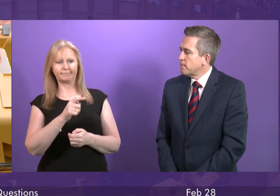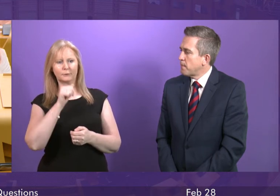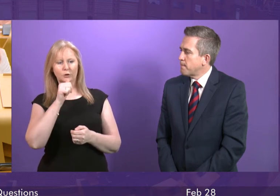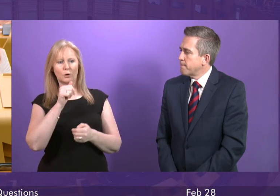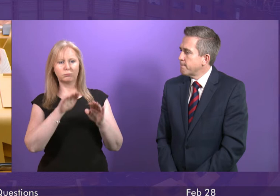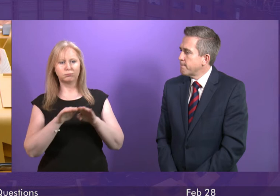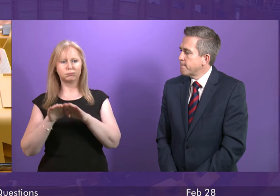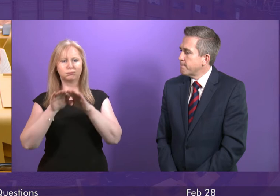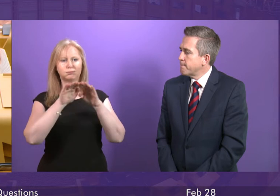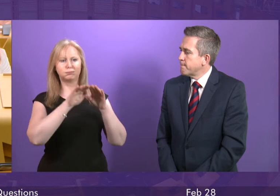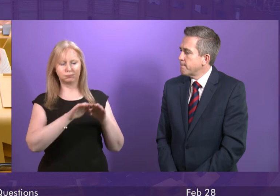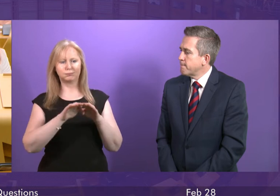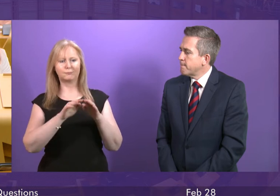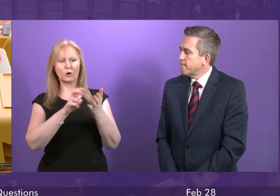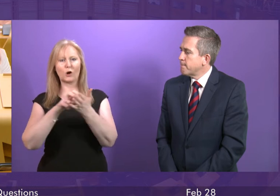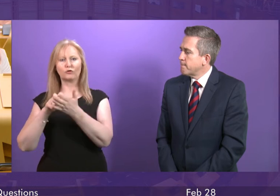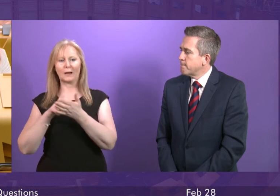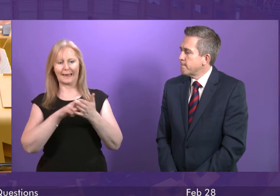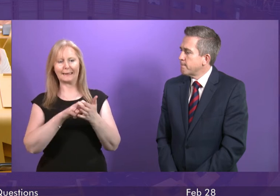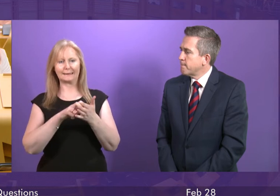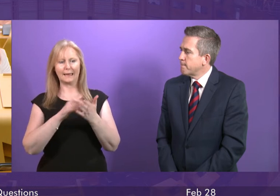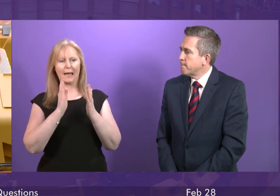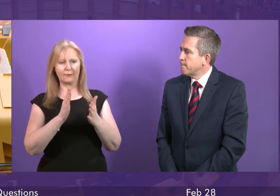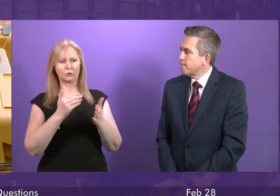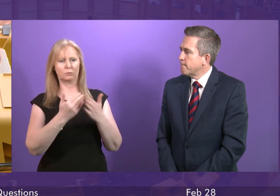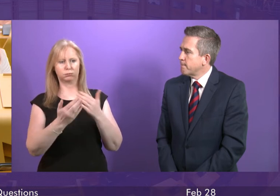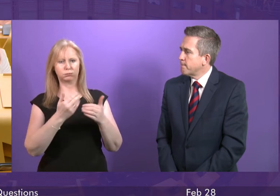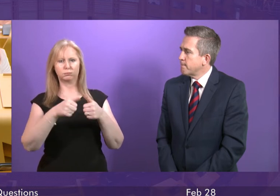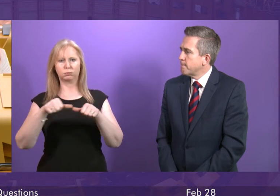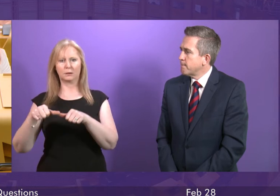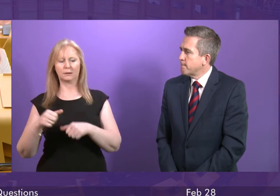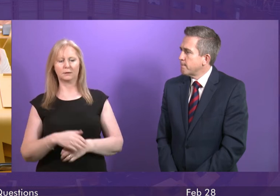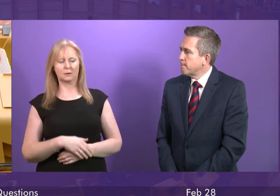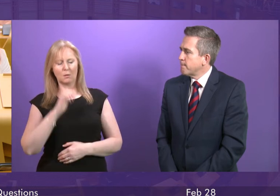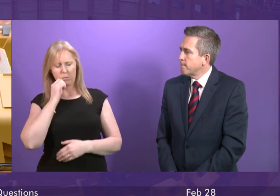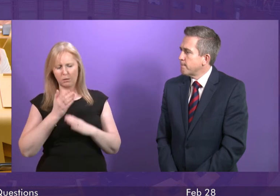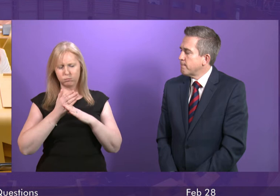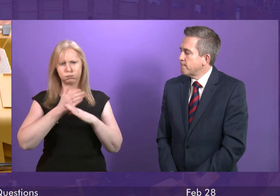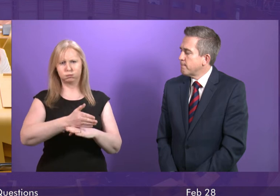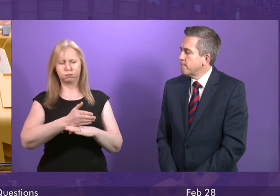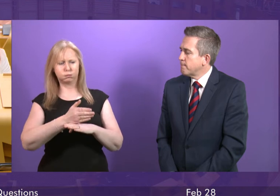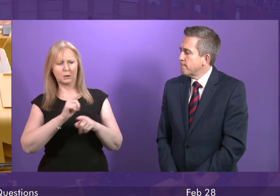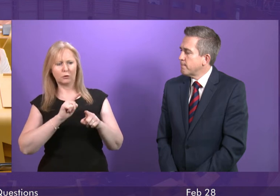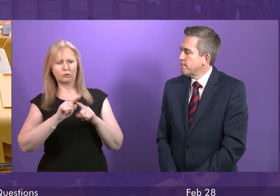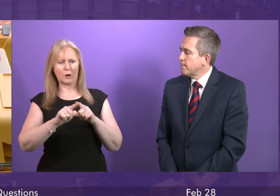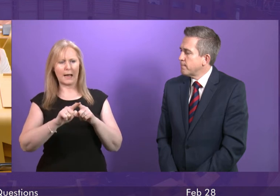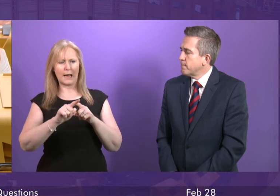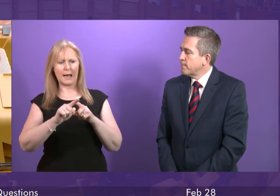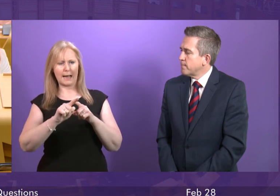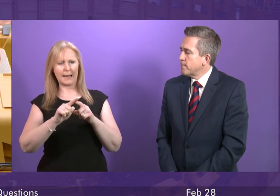it is important that those concerns are addressed. So in the short term, we will continue to work as hard as we can to secure work for BIFAB. We